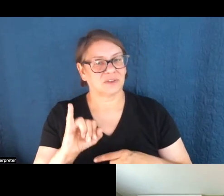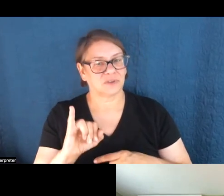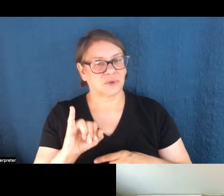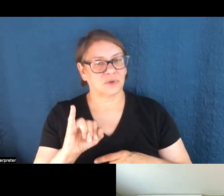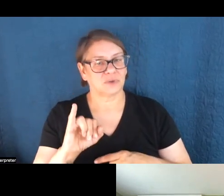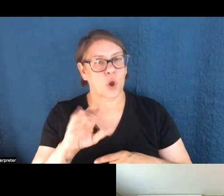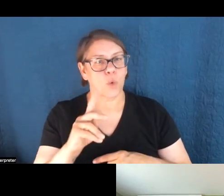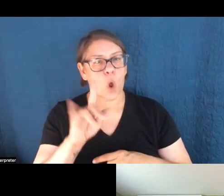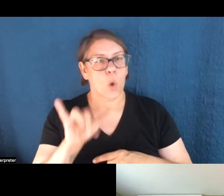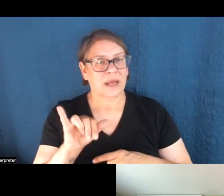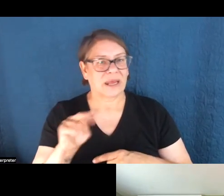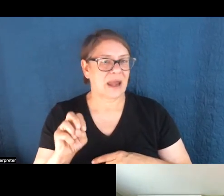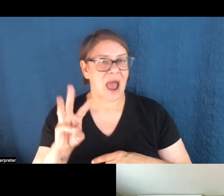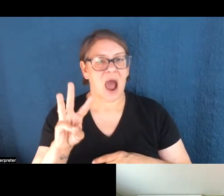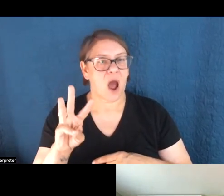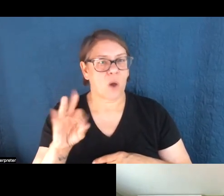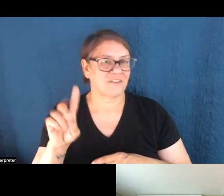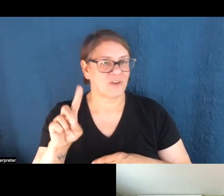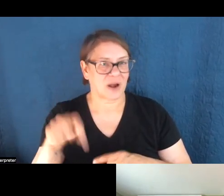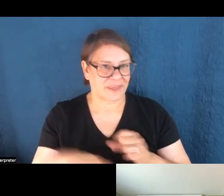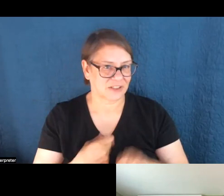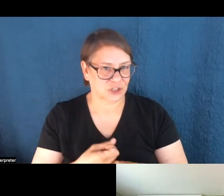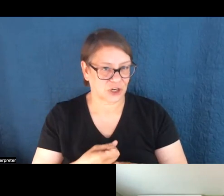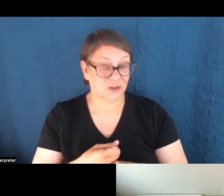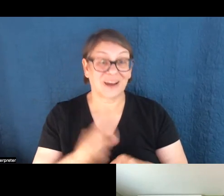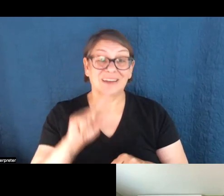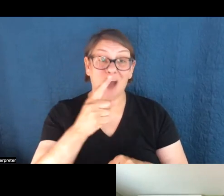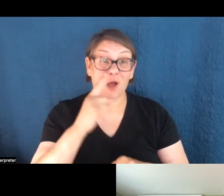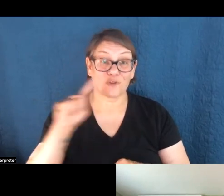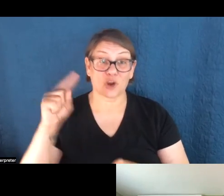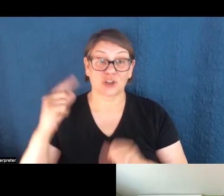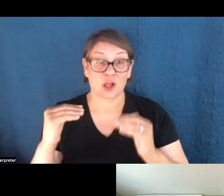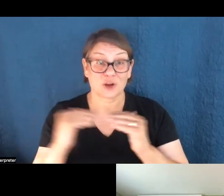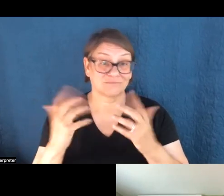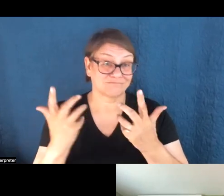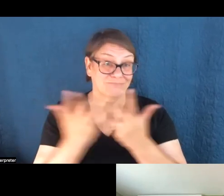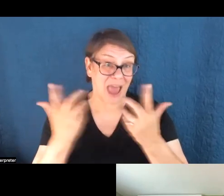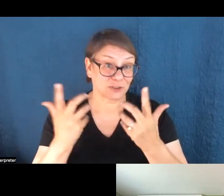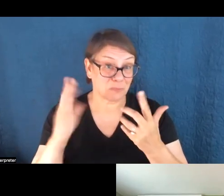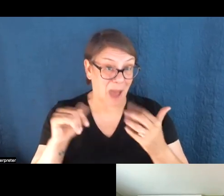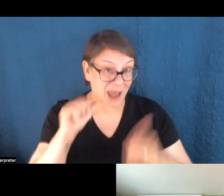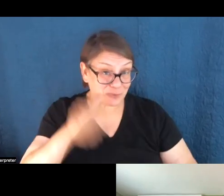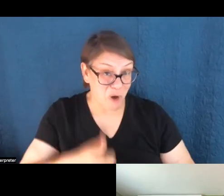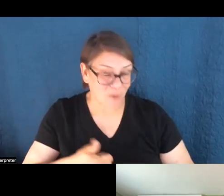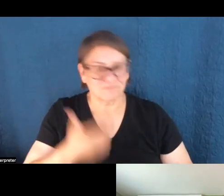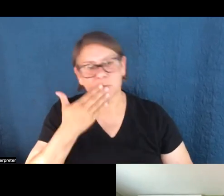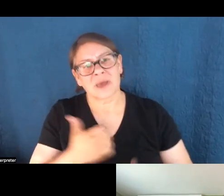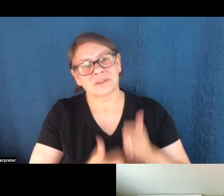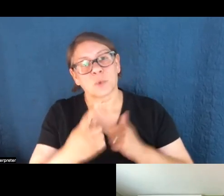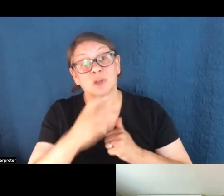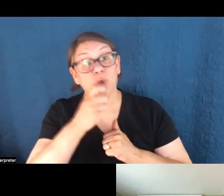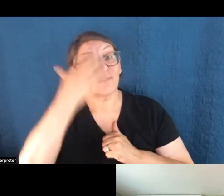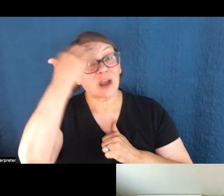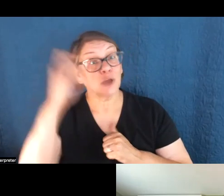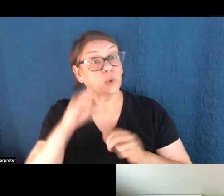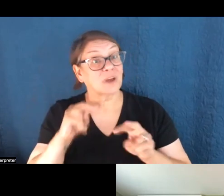roadie now fund this year, your gift will be matched dollar for dollar if you make it by tomorrow. Um, so thanks to everyone. Don't forget you